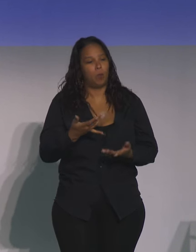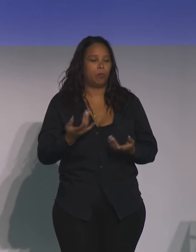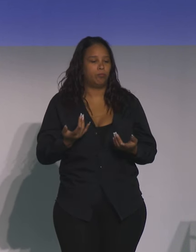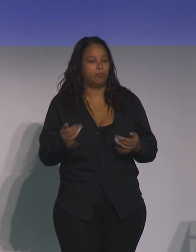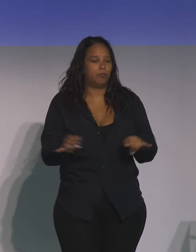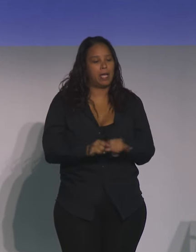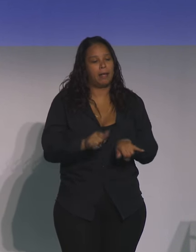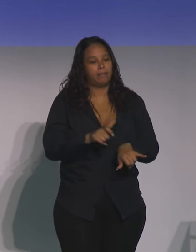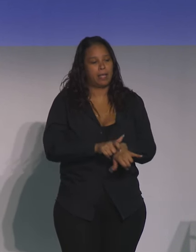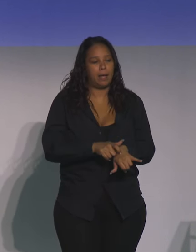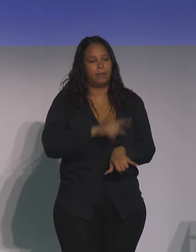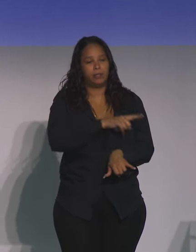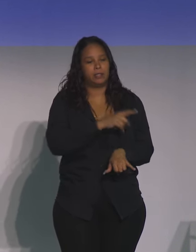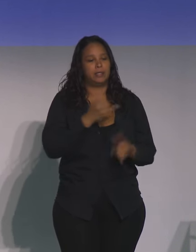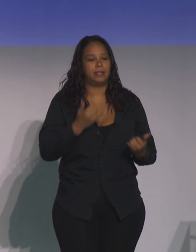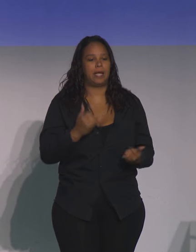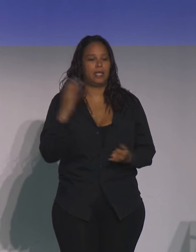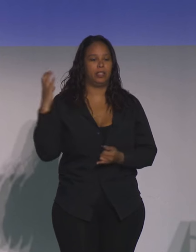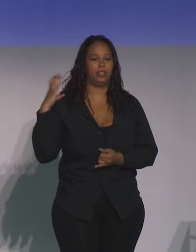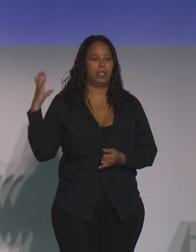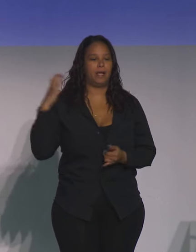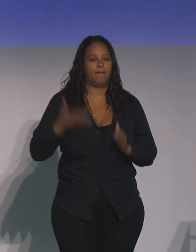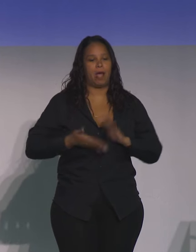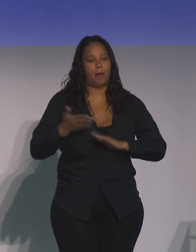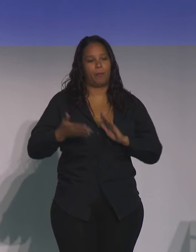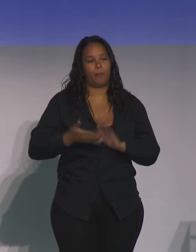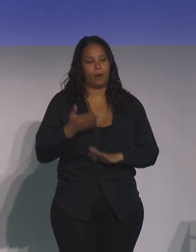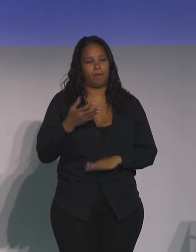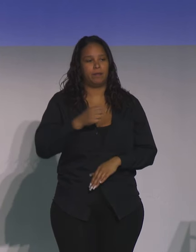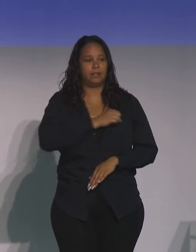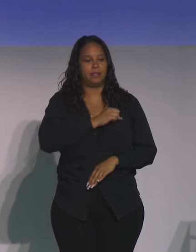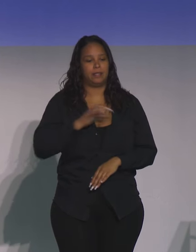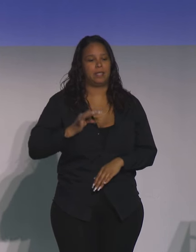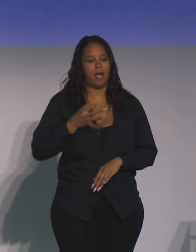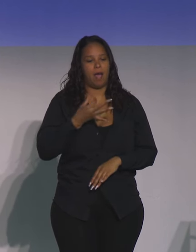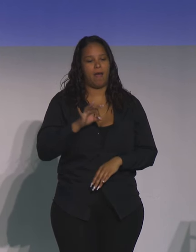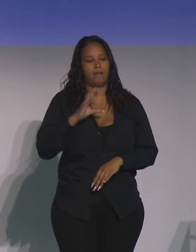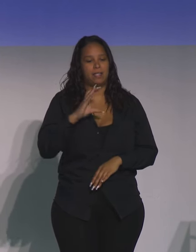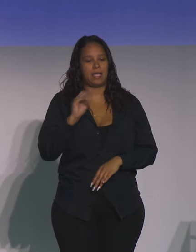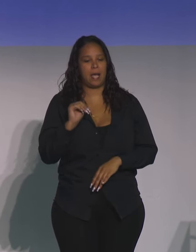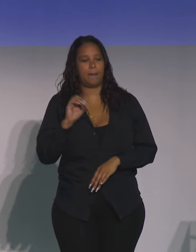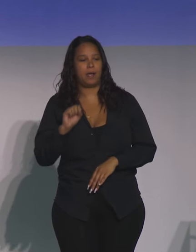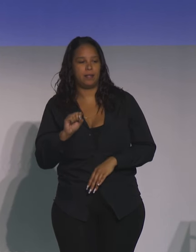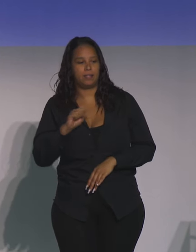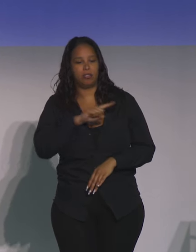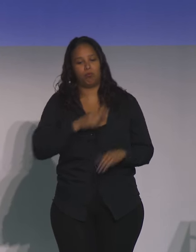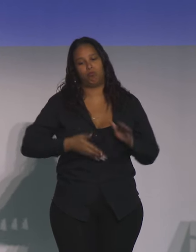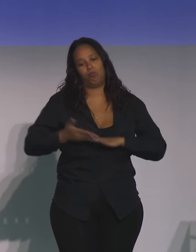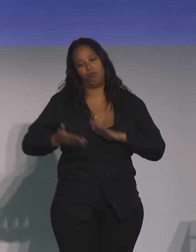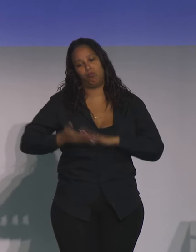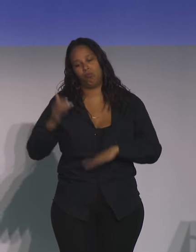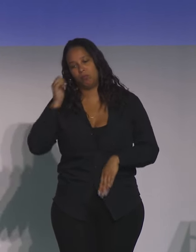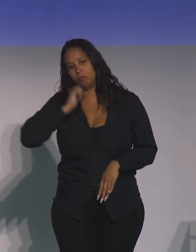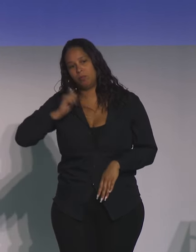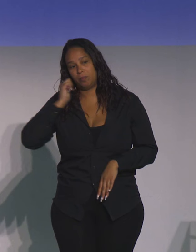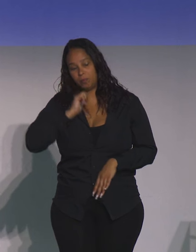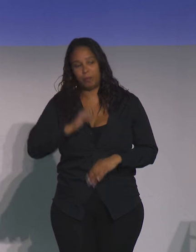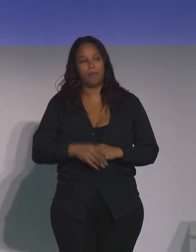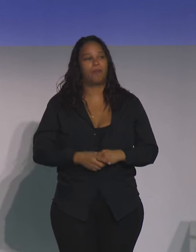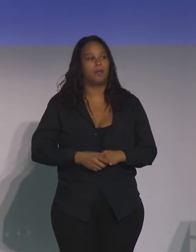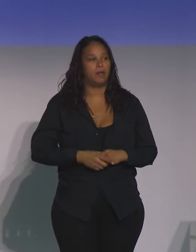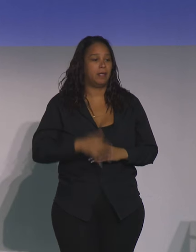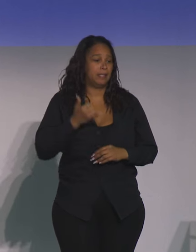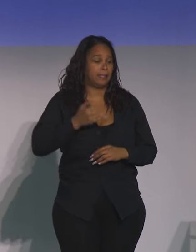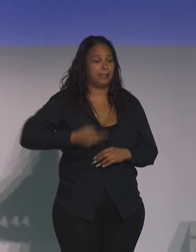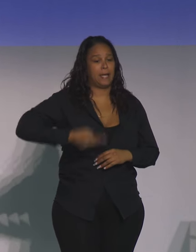rather, she was the chief operating officer and chief of staff of CMS. Basically, she ran CMS on a daily basis. Again, a high